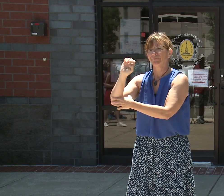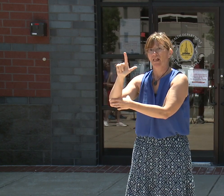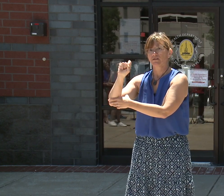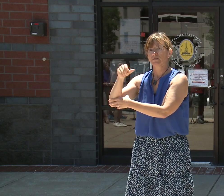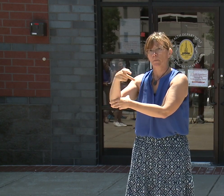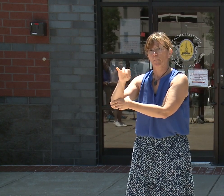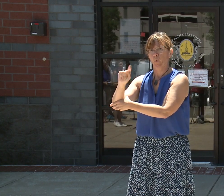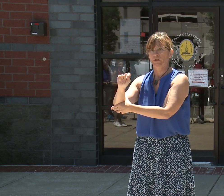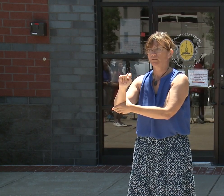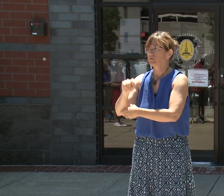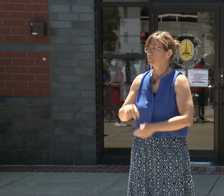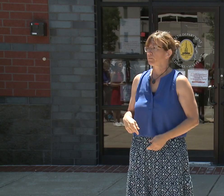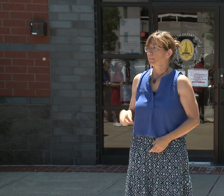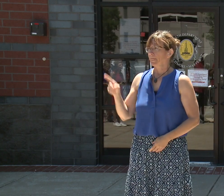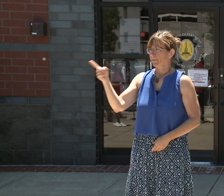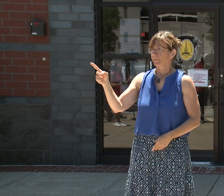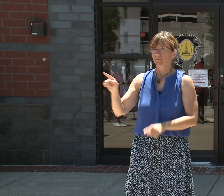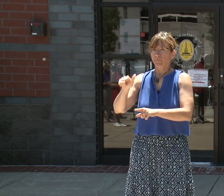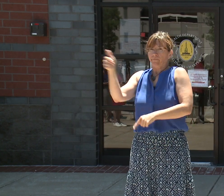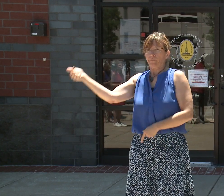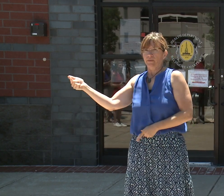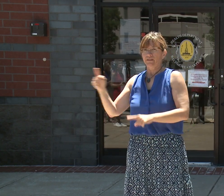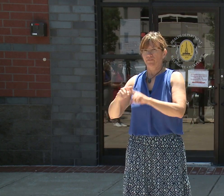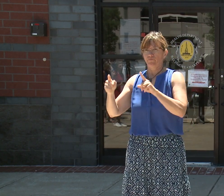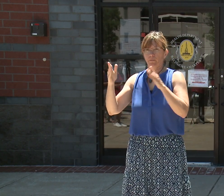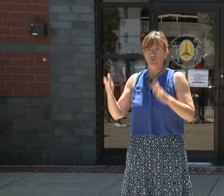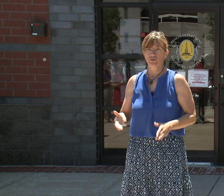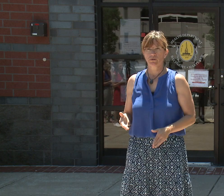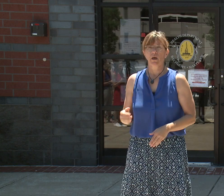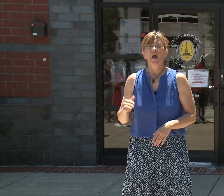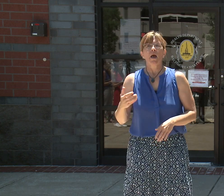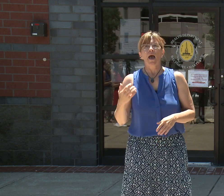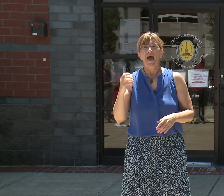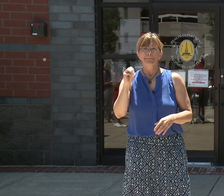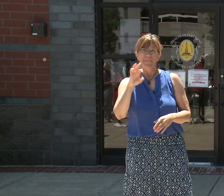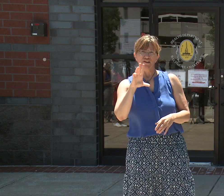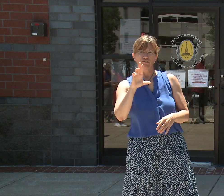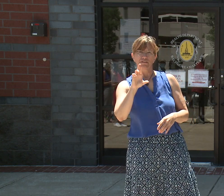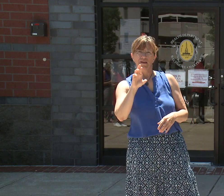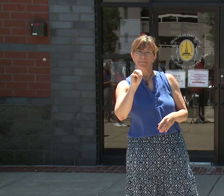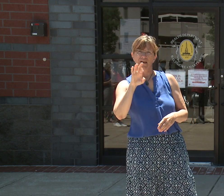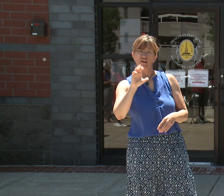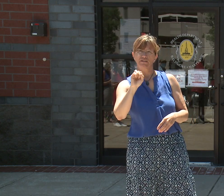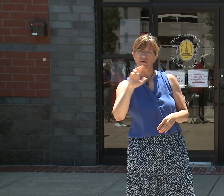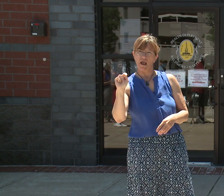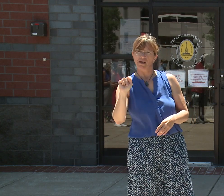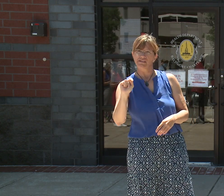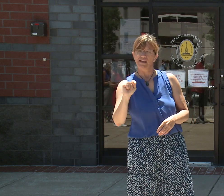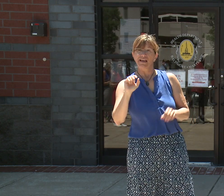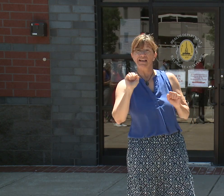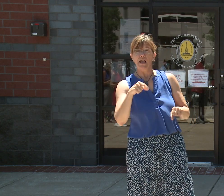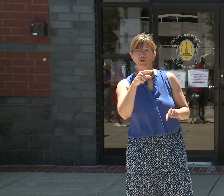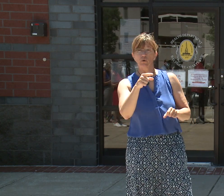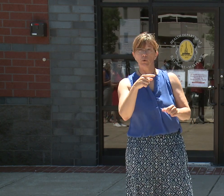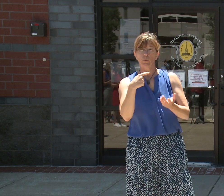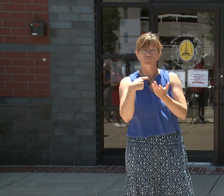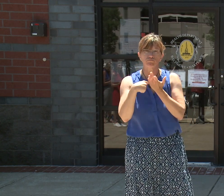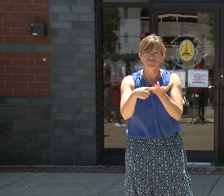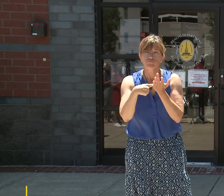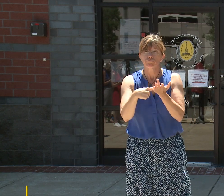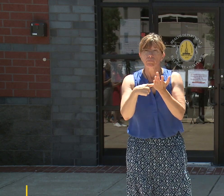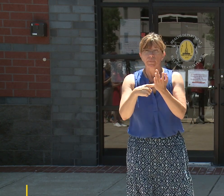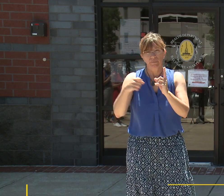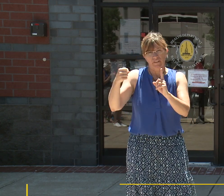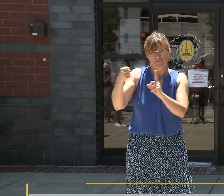Ma'am? Hi, Mayor Scott. Can you talk about the latest efforts to address the violence in Fells Point, the latest